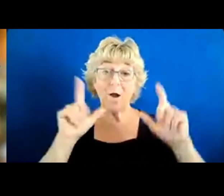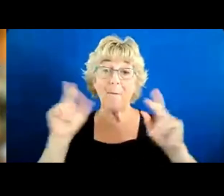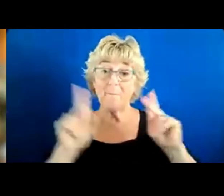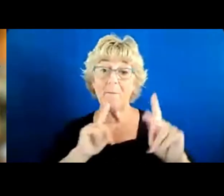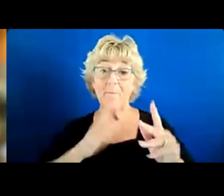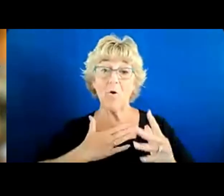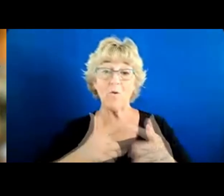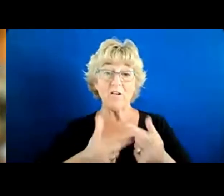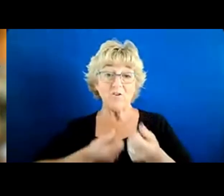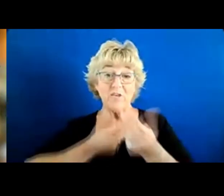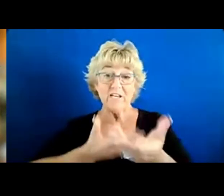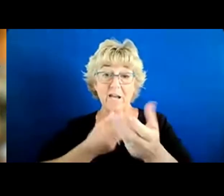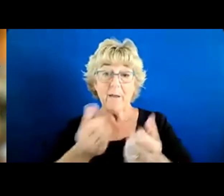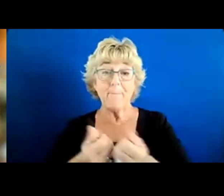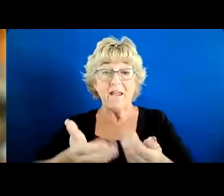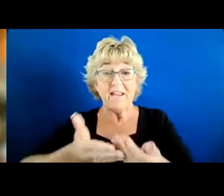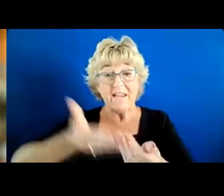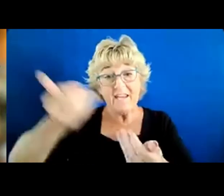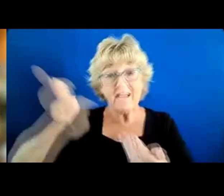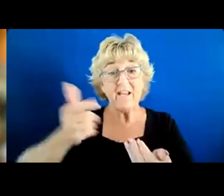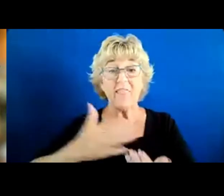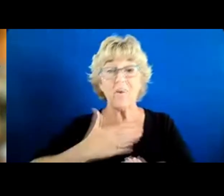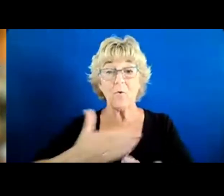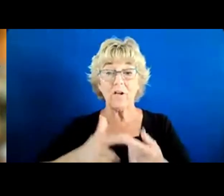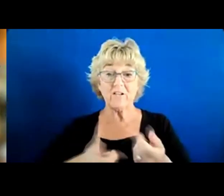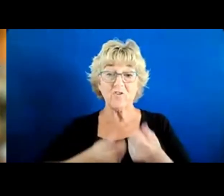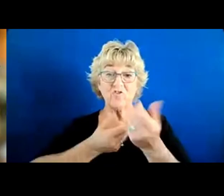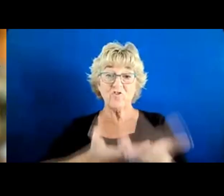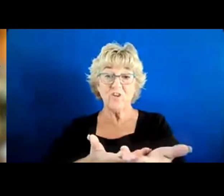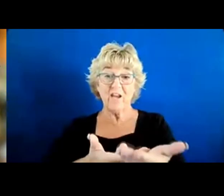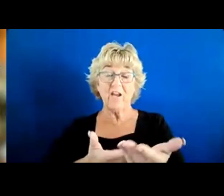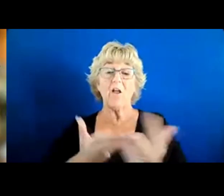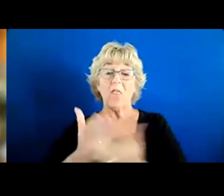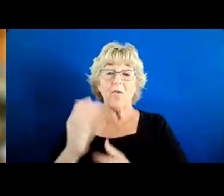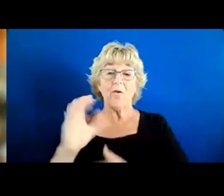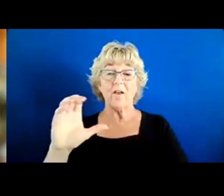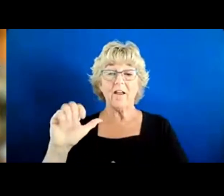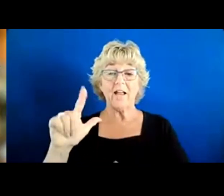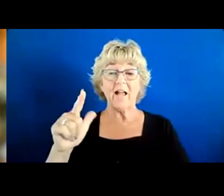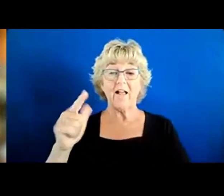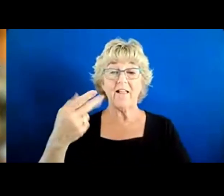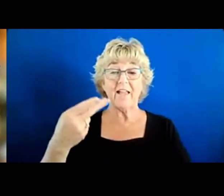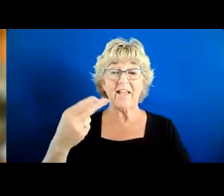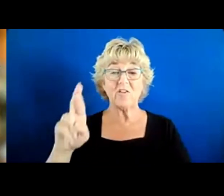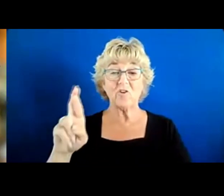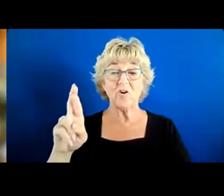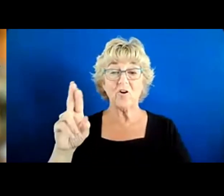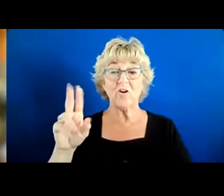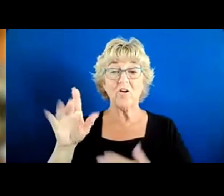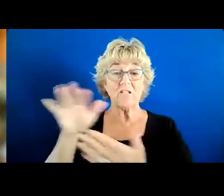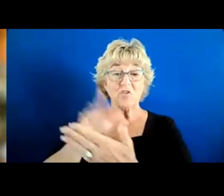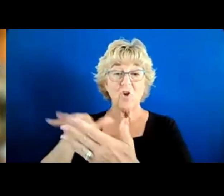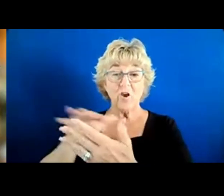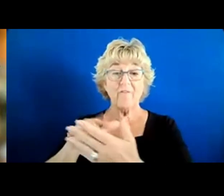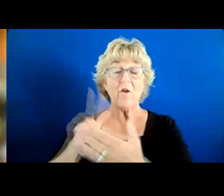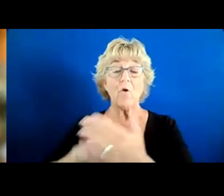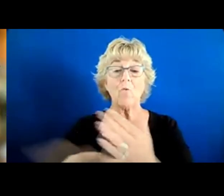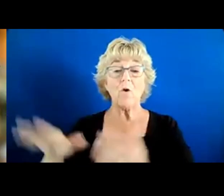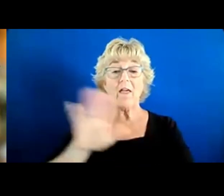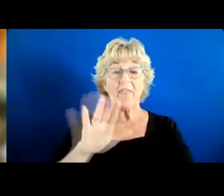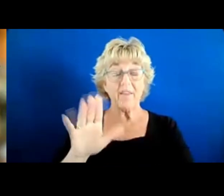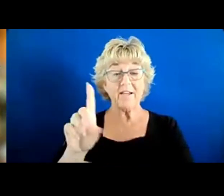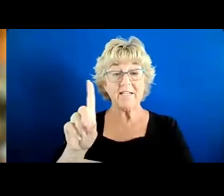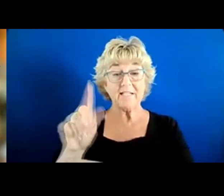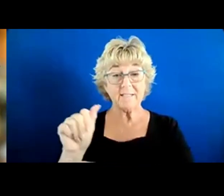share. You know, we make it easy for them and they're willing to share through this, the CalHR survey, what their disability status is. And if they